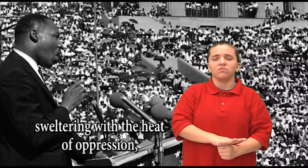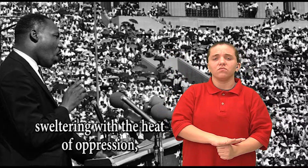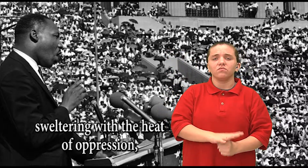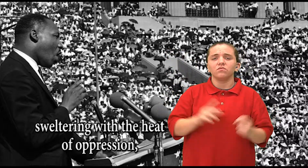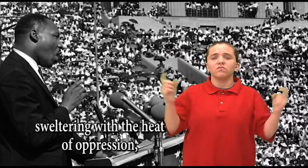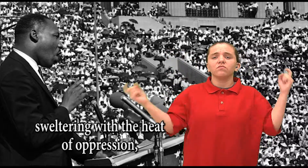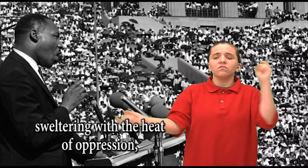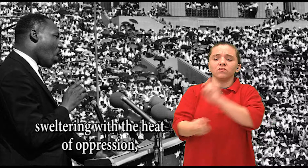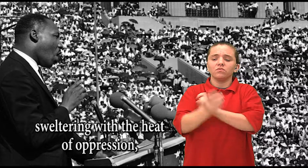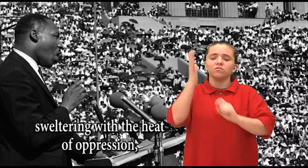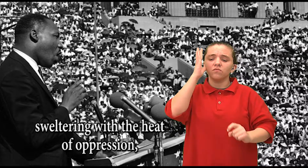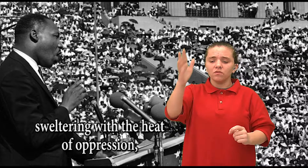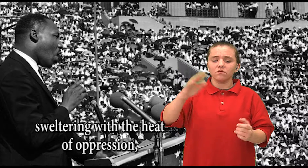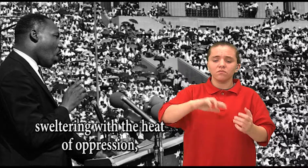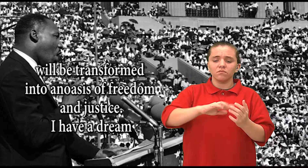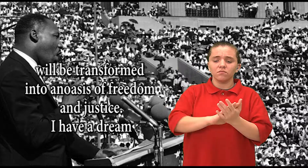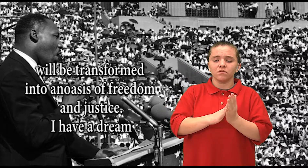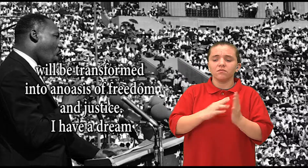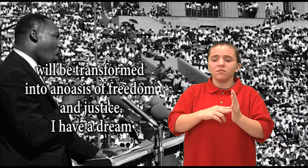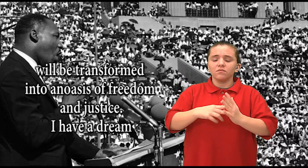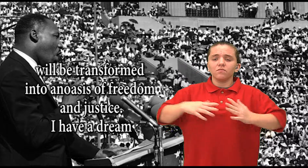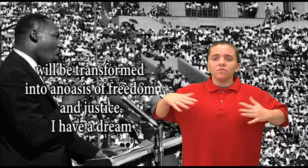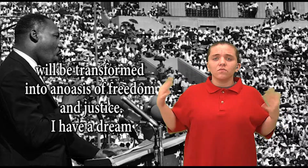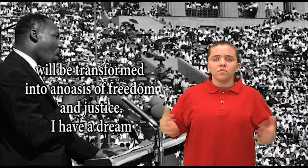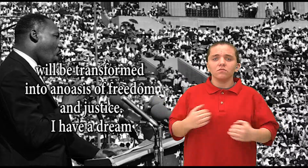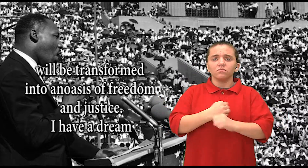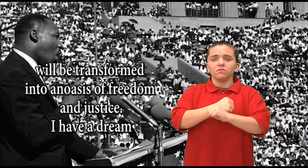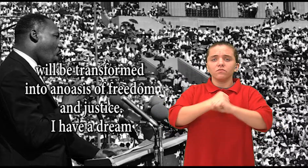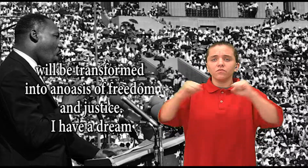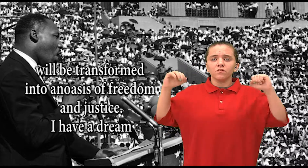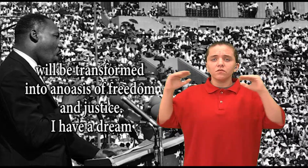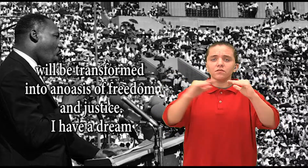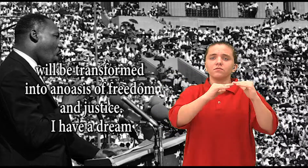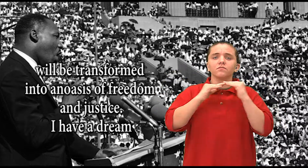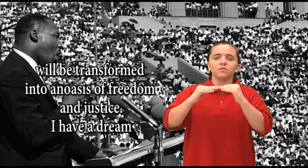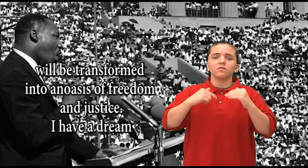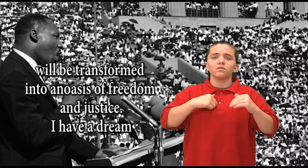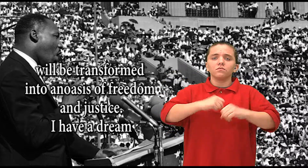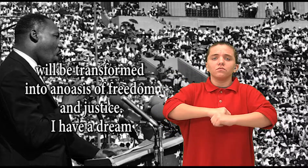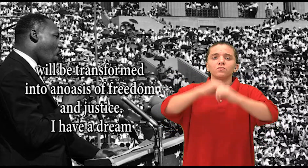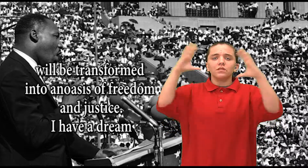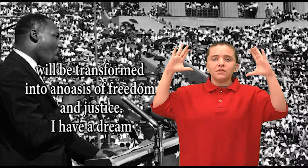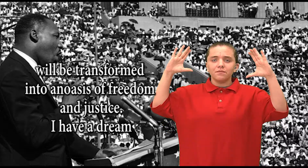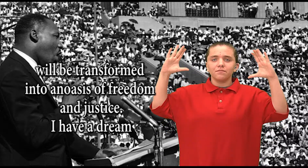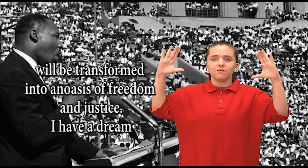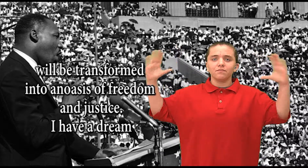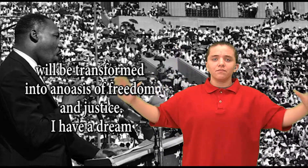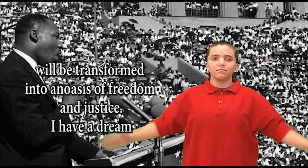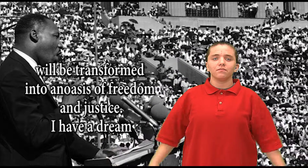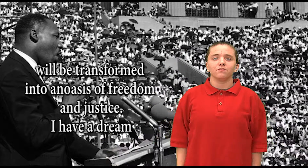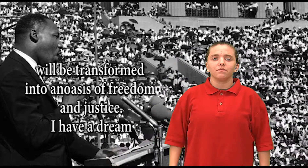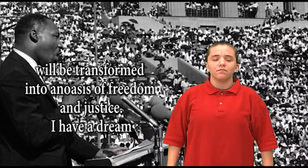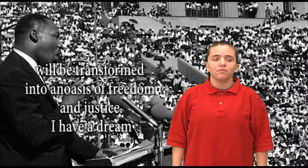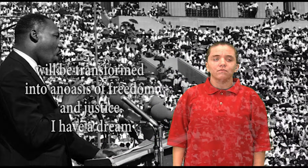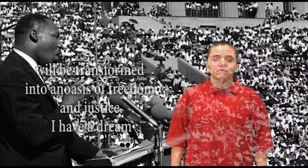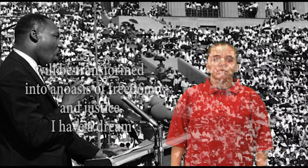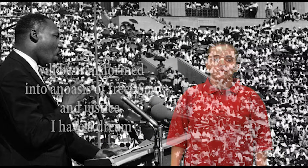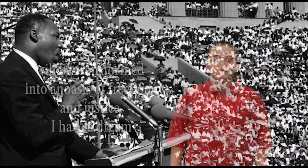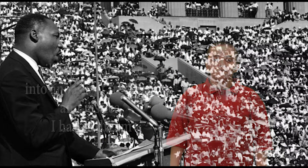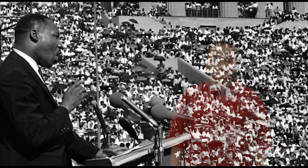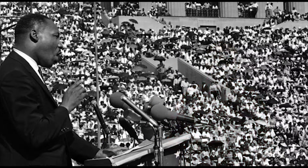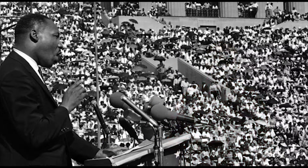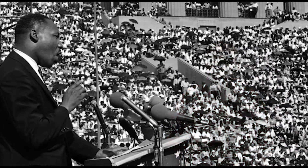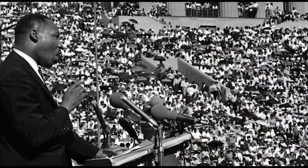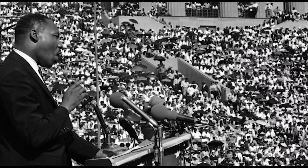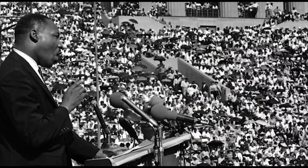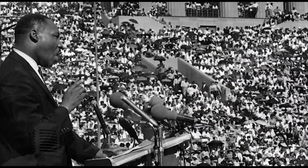sweltering with the heat of oppression, will be transformed into an oasis of freedom and justice. I have a